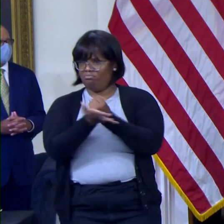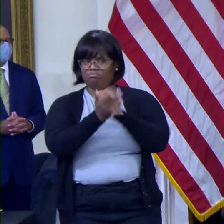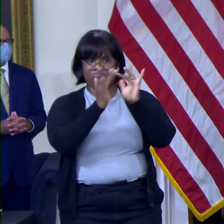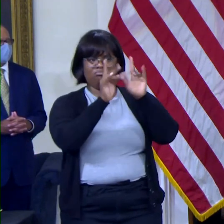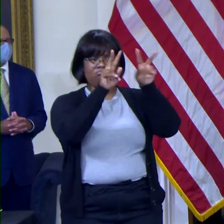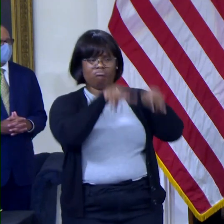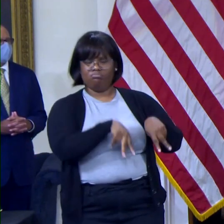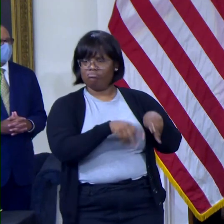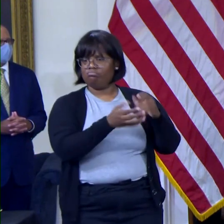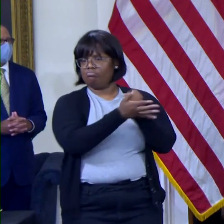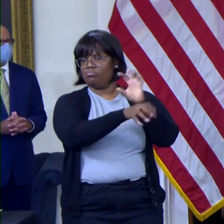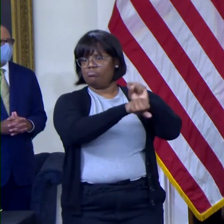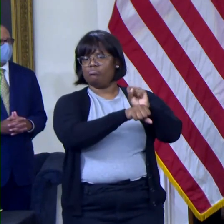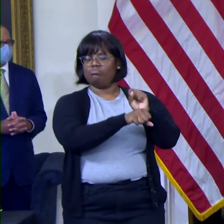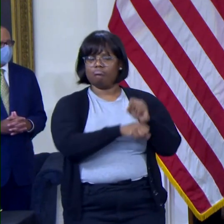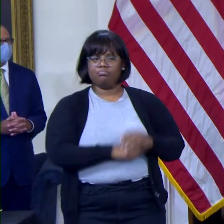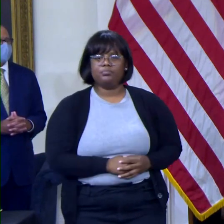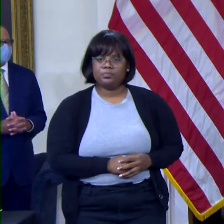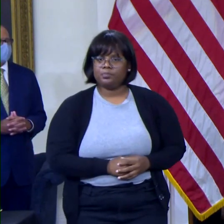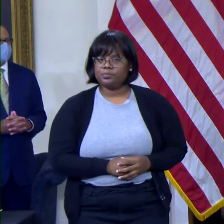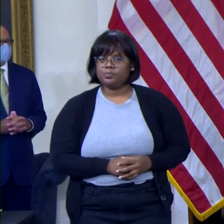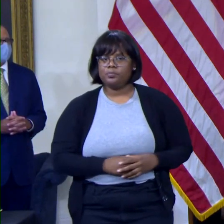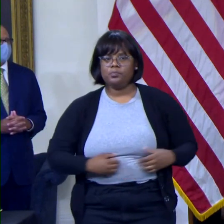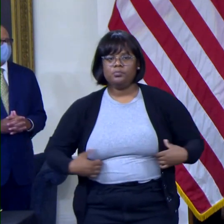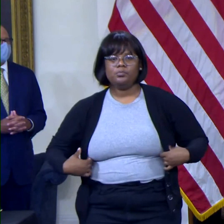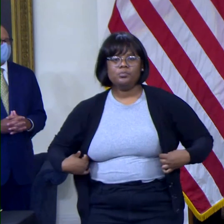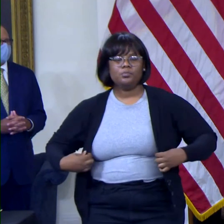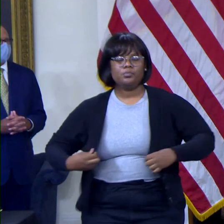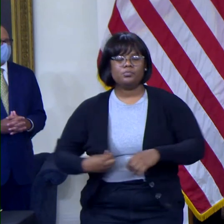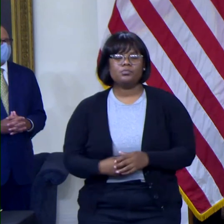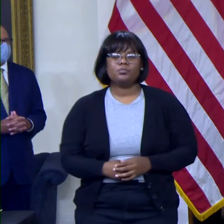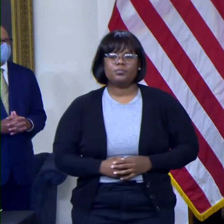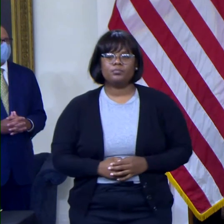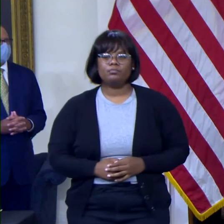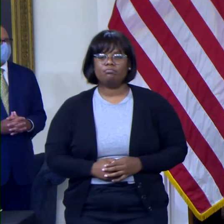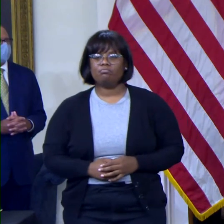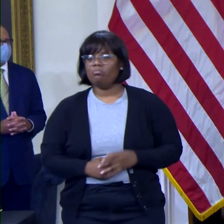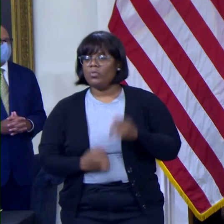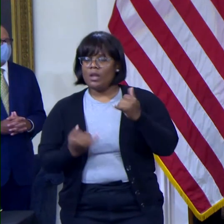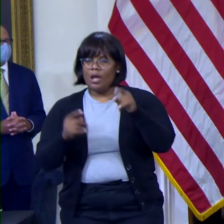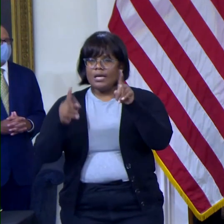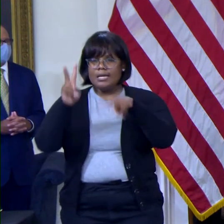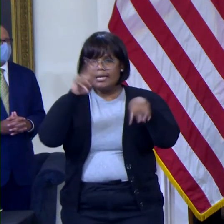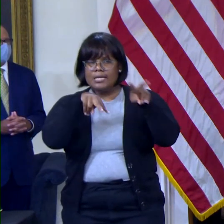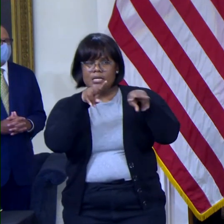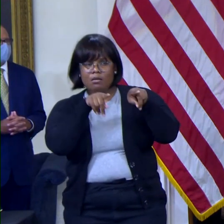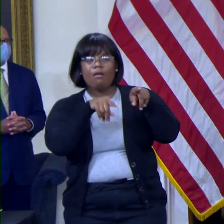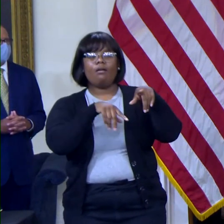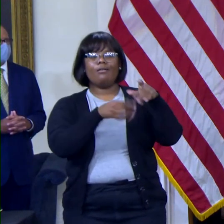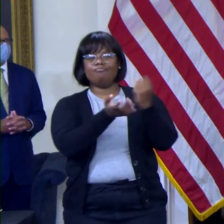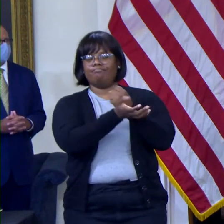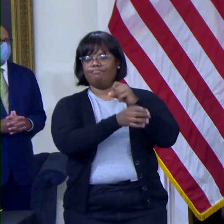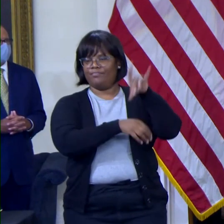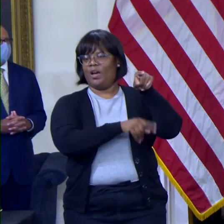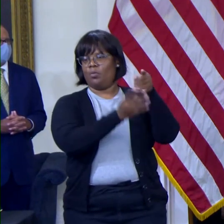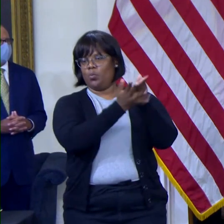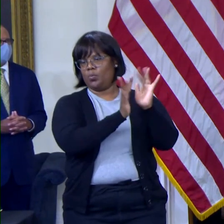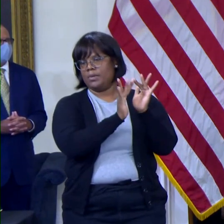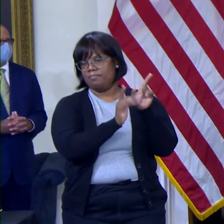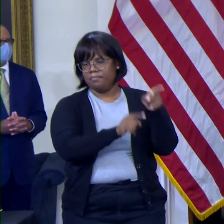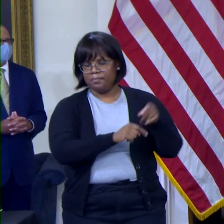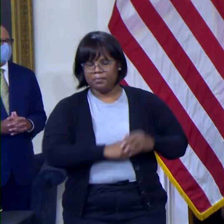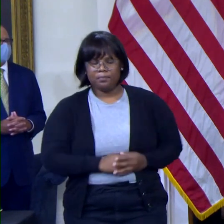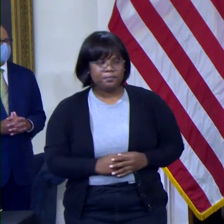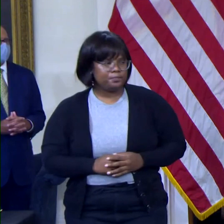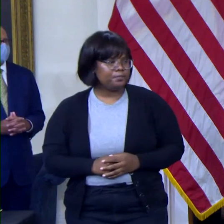-6122, where some of our monoclonal experts who work at the Convention Center will be able to provide some